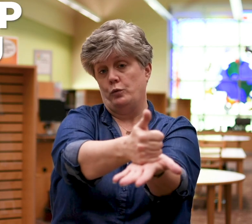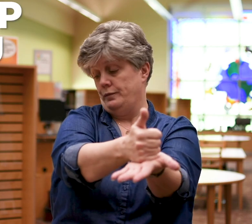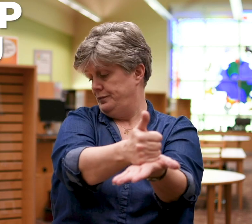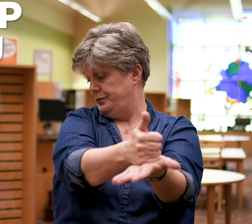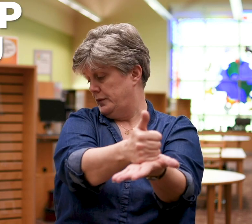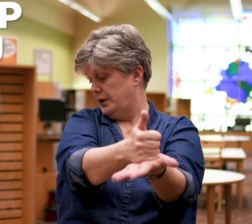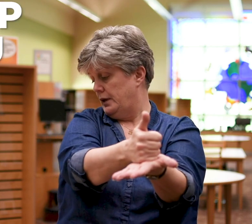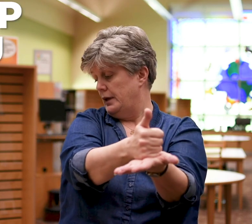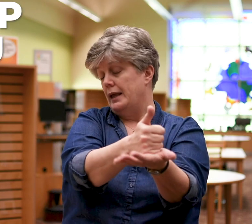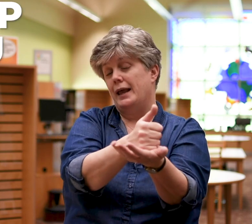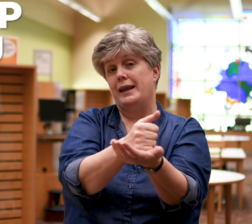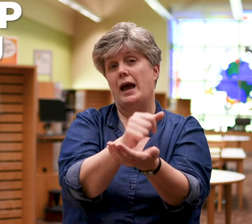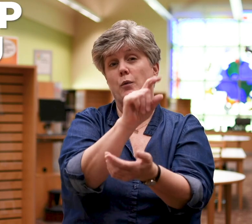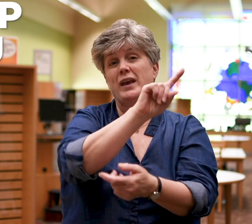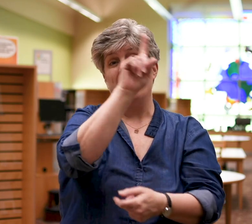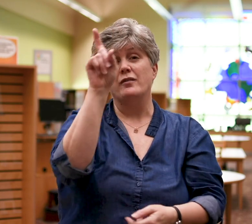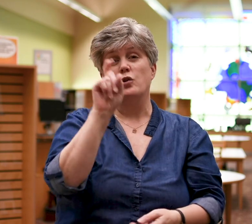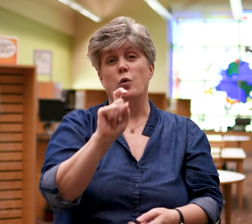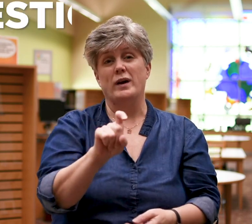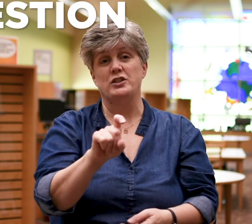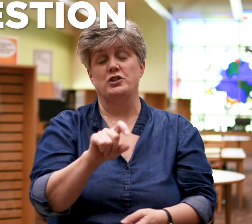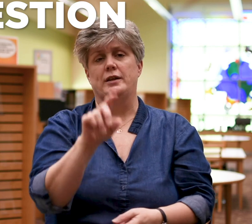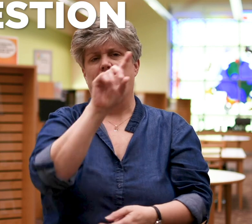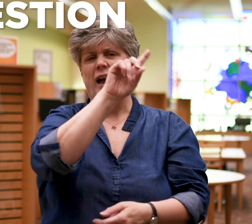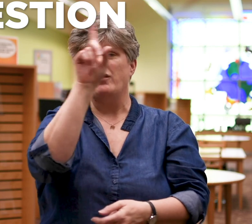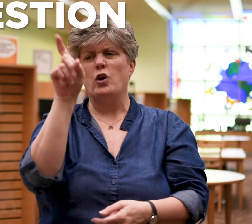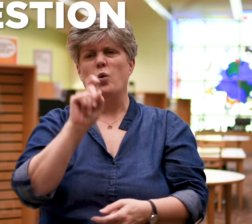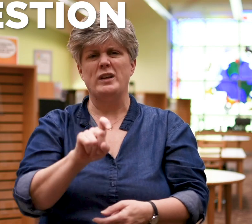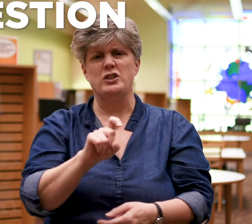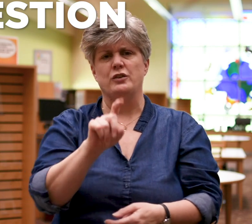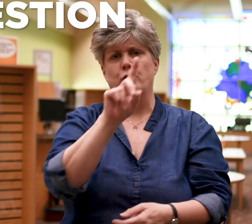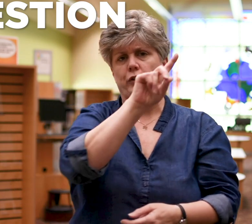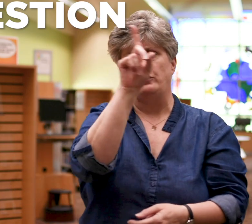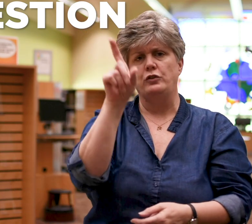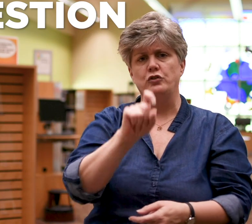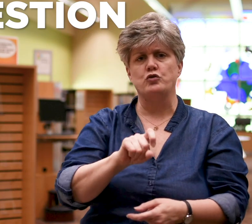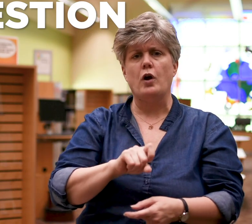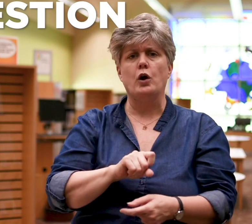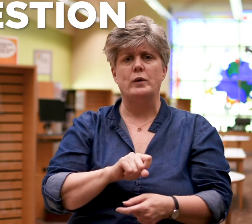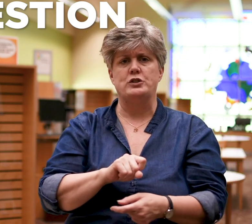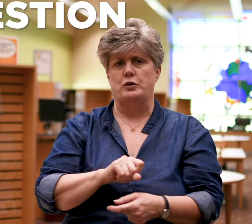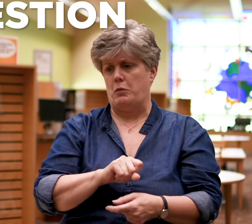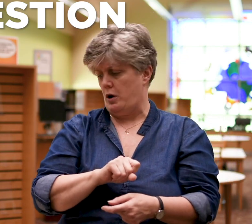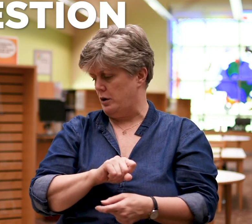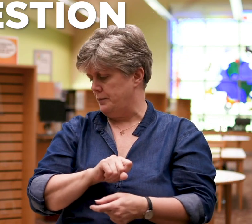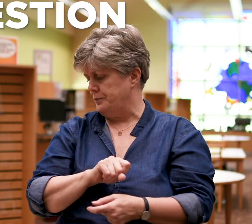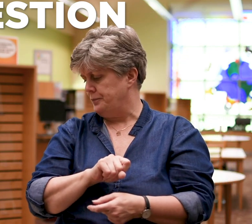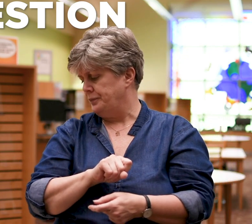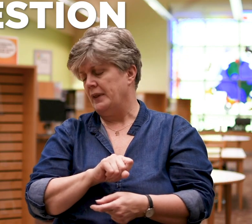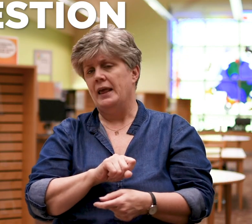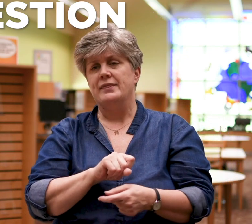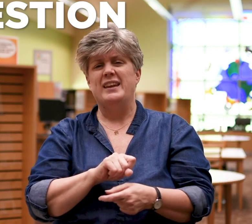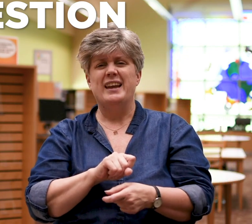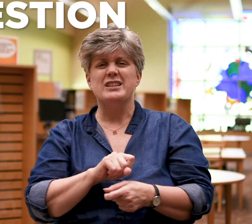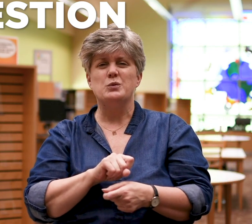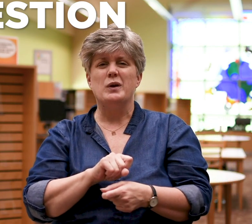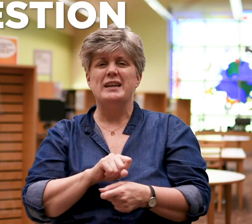now we have question I have a question for you you just draw a question mark the next one